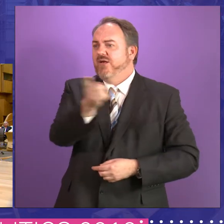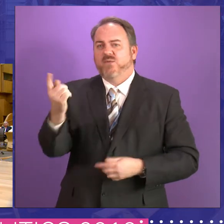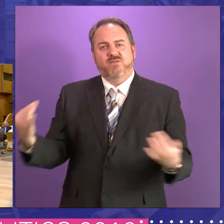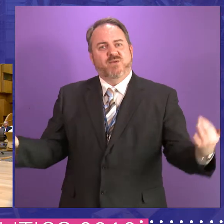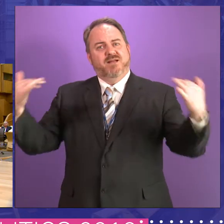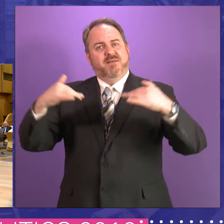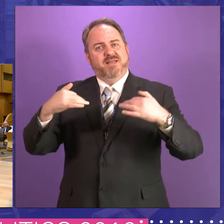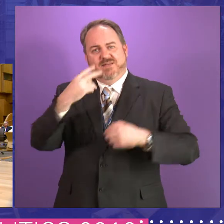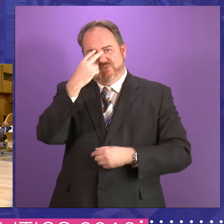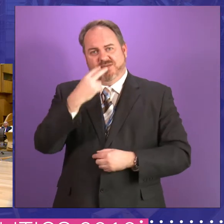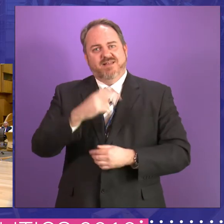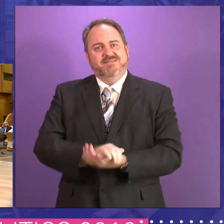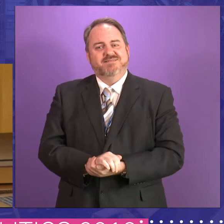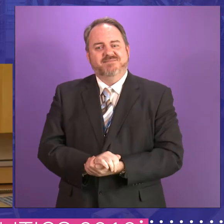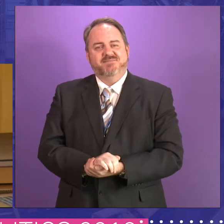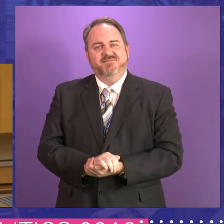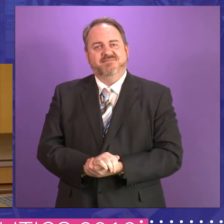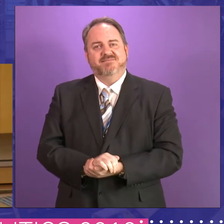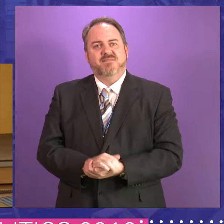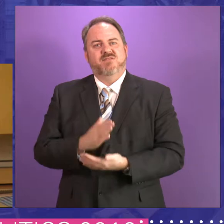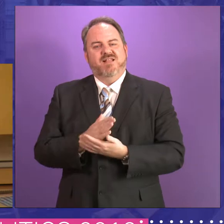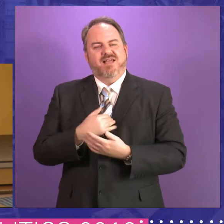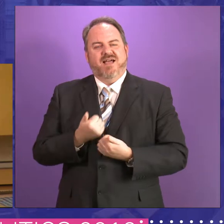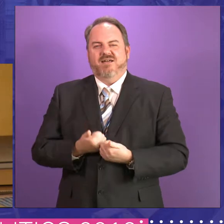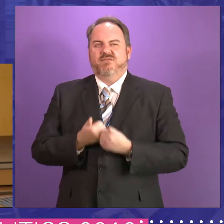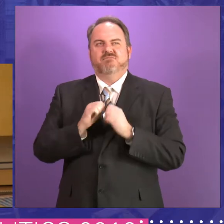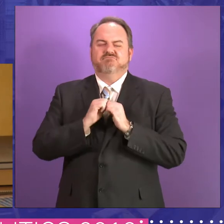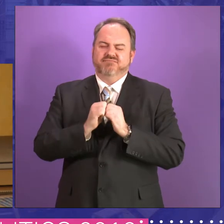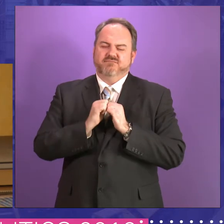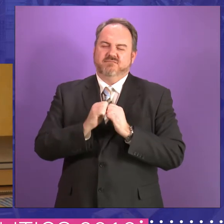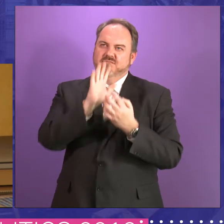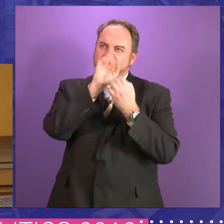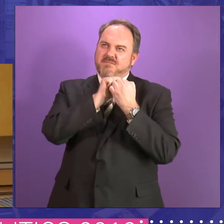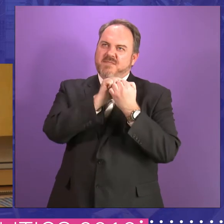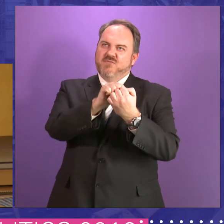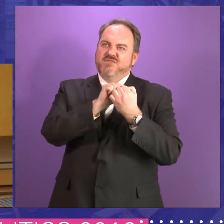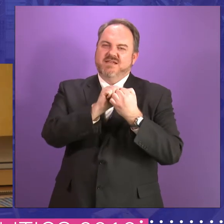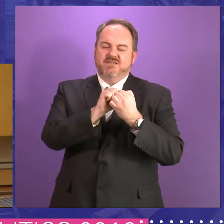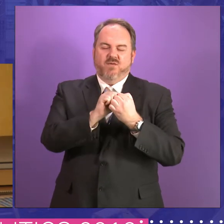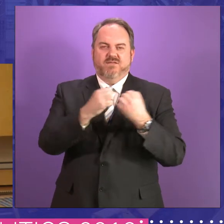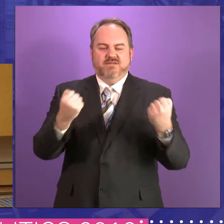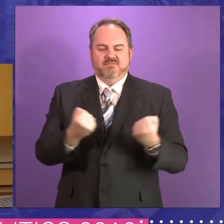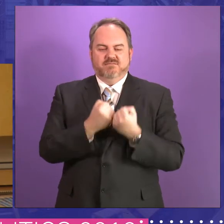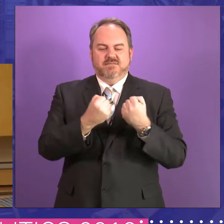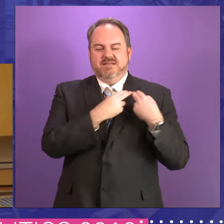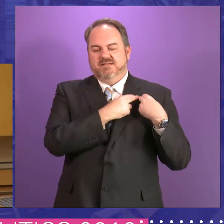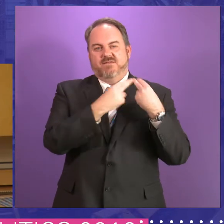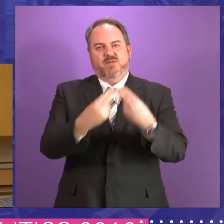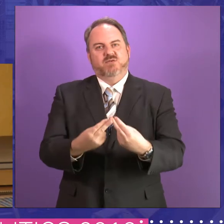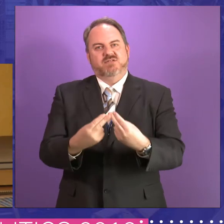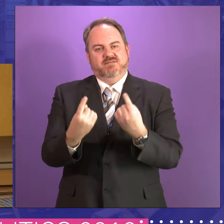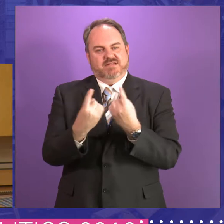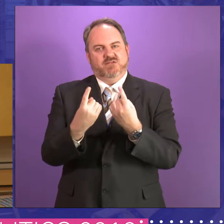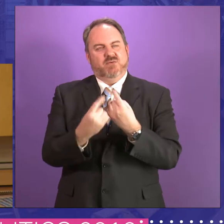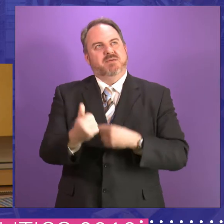for coming this evening. I have very fond memories of the whole devolution issue, and very fortunate to be involved from